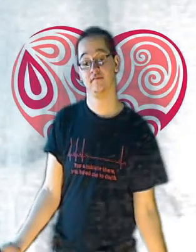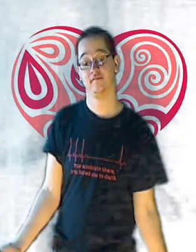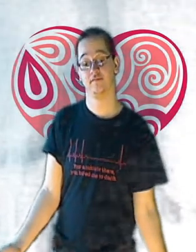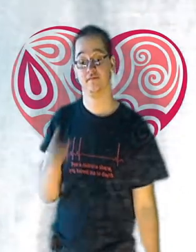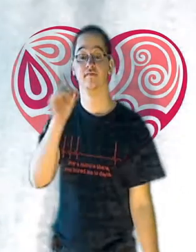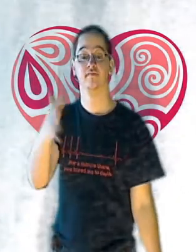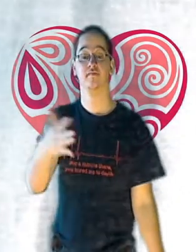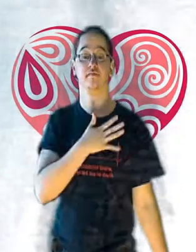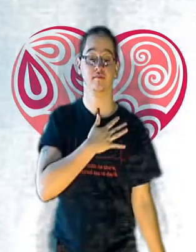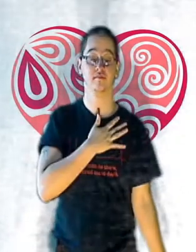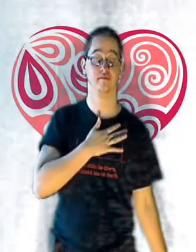Be mine